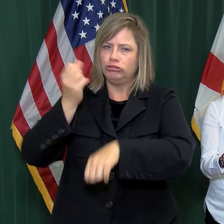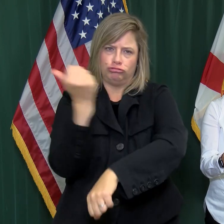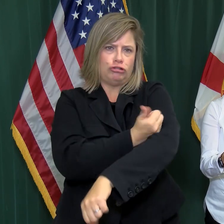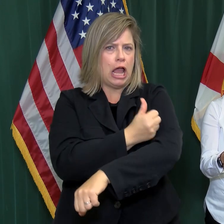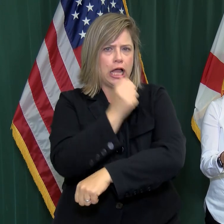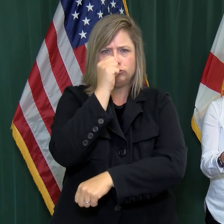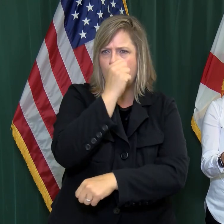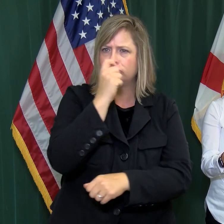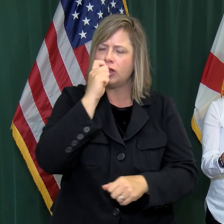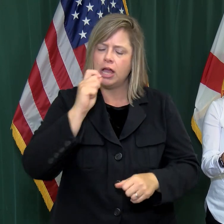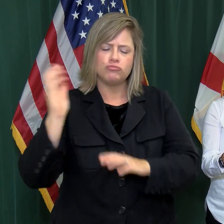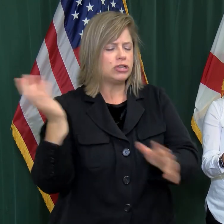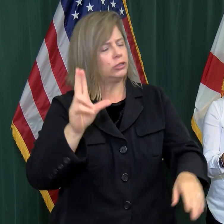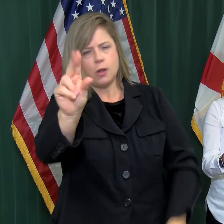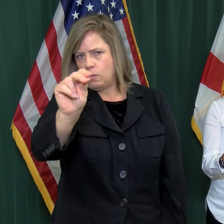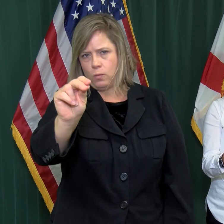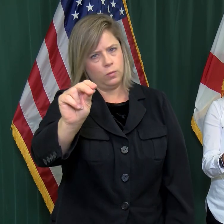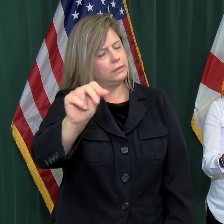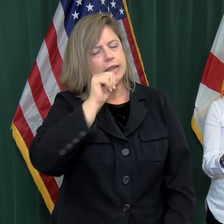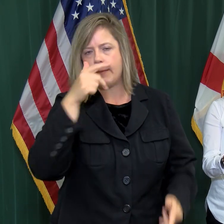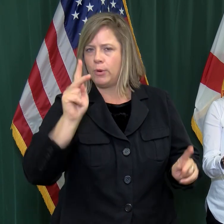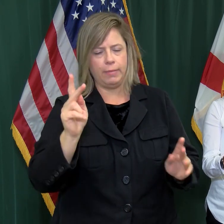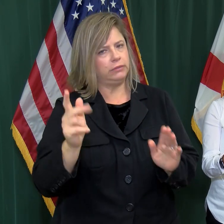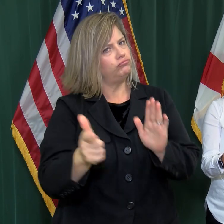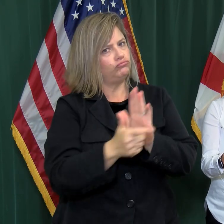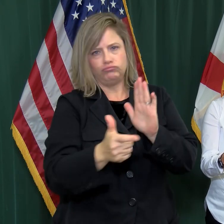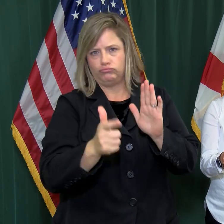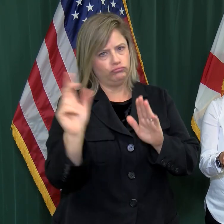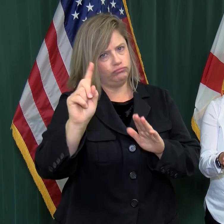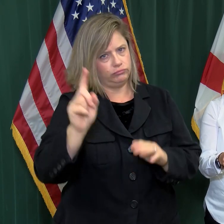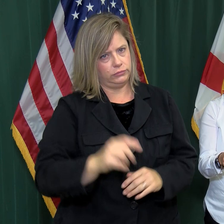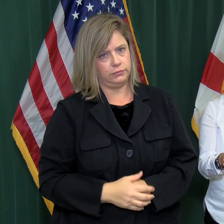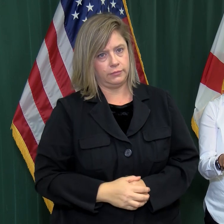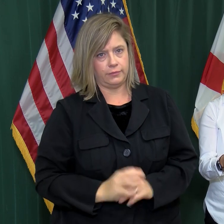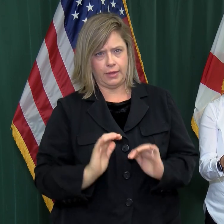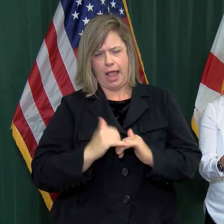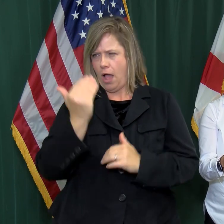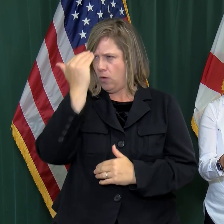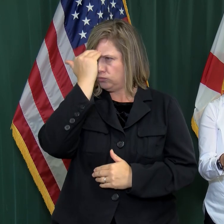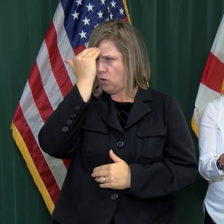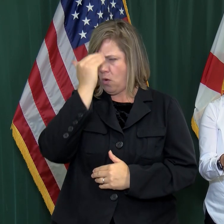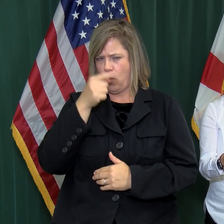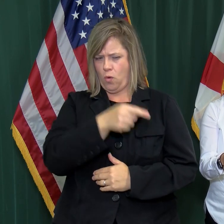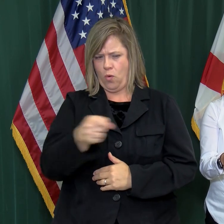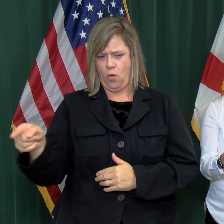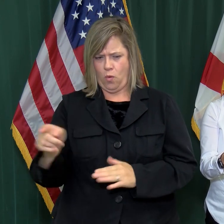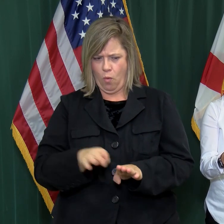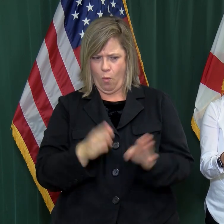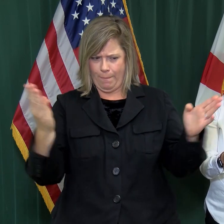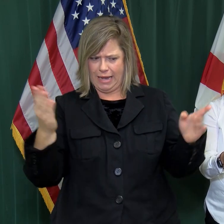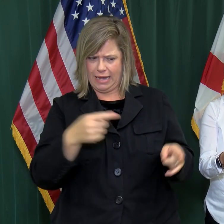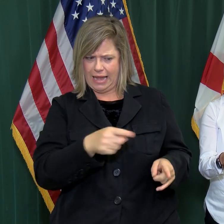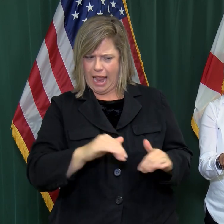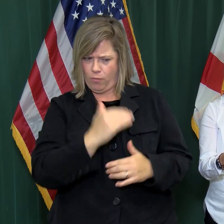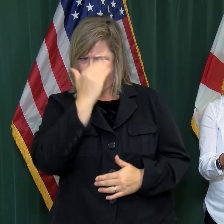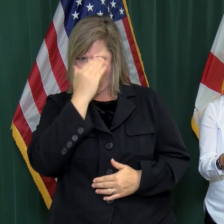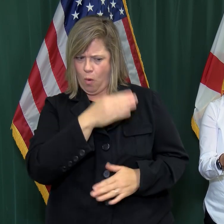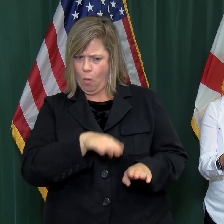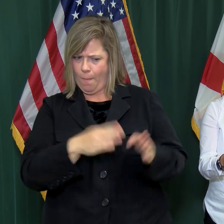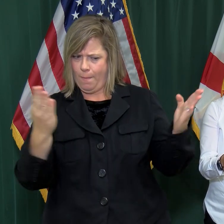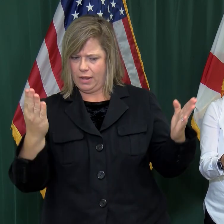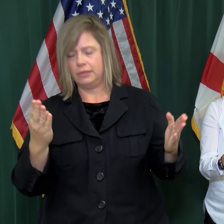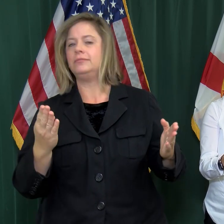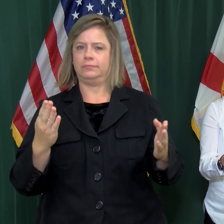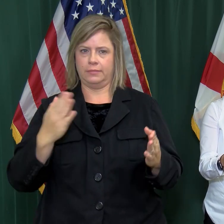not permitted in any Seminole County shelters. How do I know when our shelters are open? Please